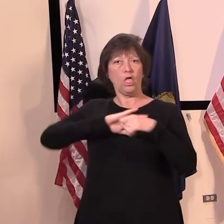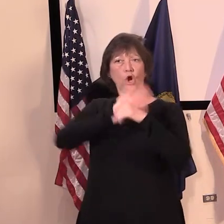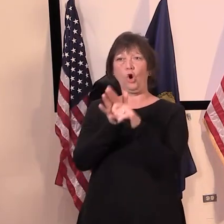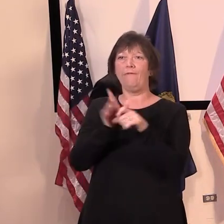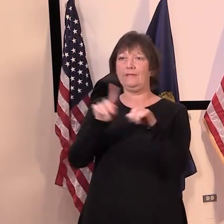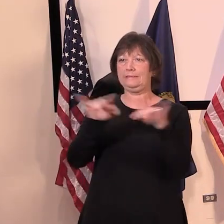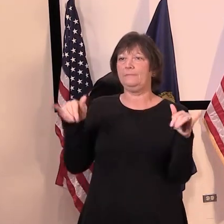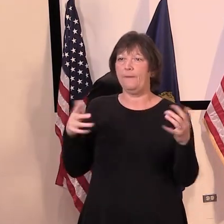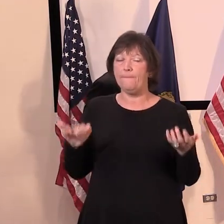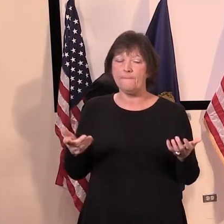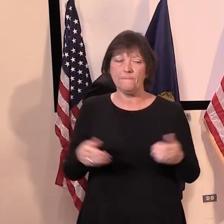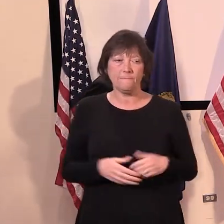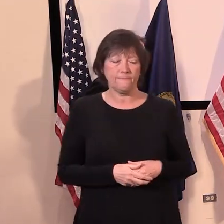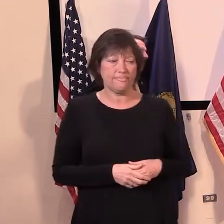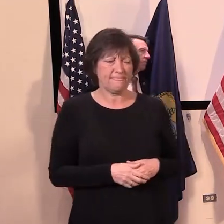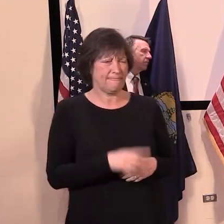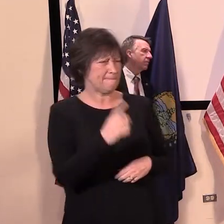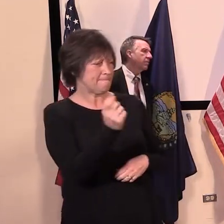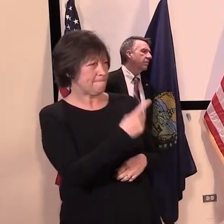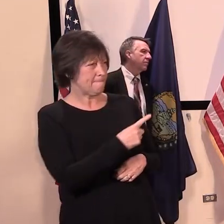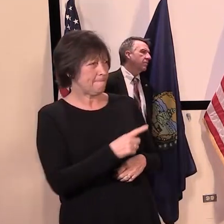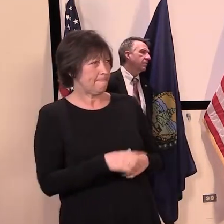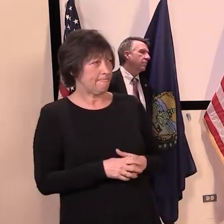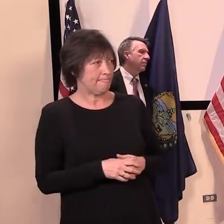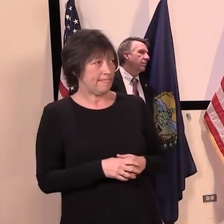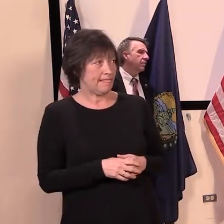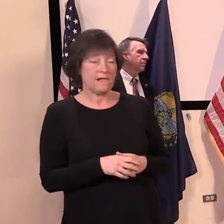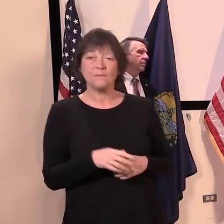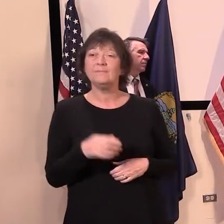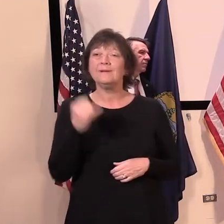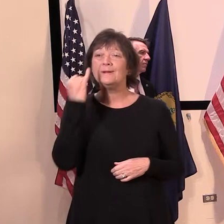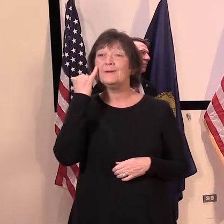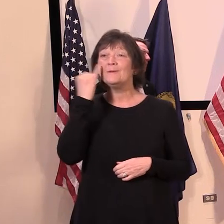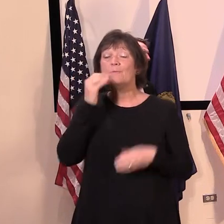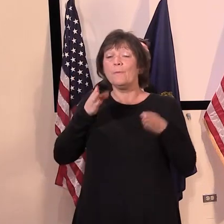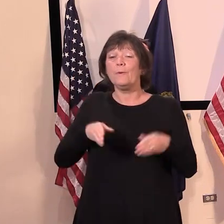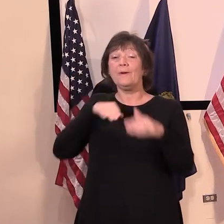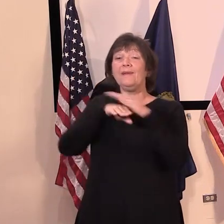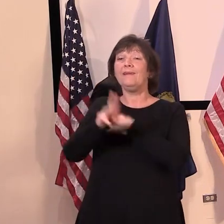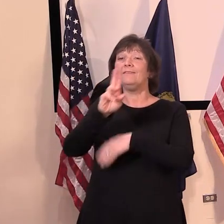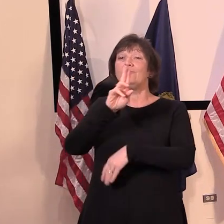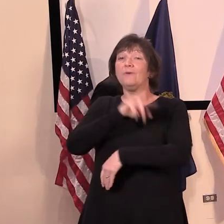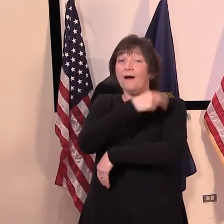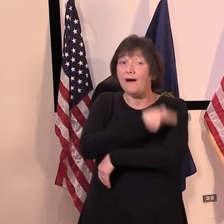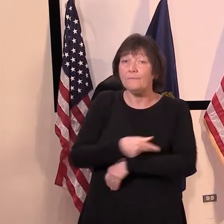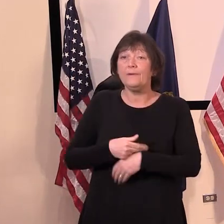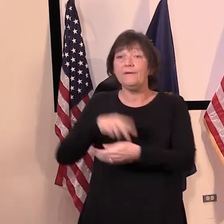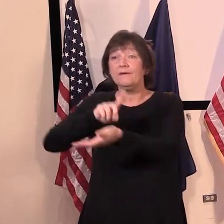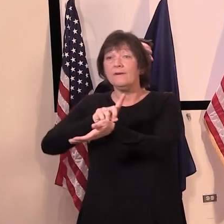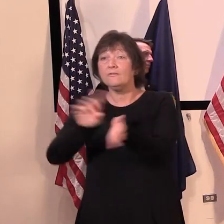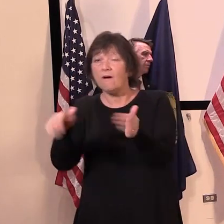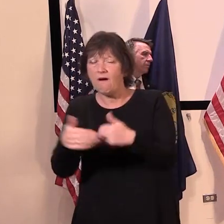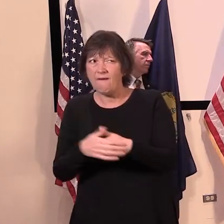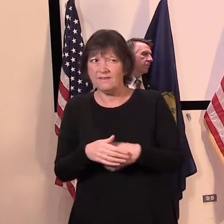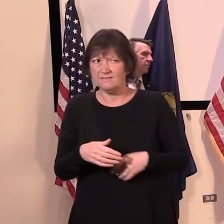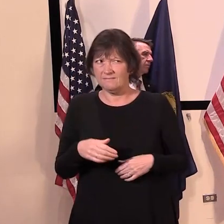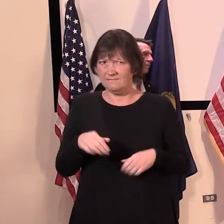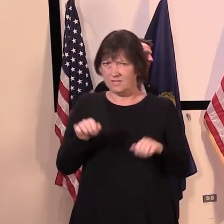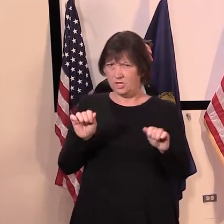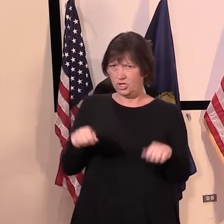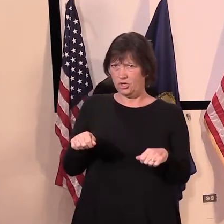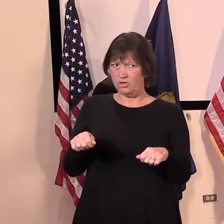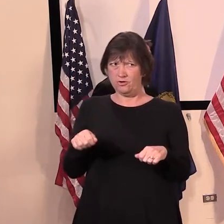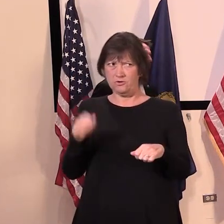visit. Can you, I mean, are you separating COVID patients from others such that people can expect they would not be